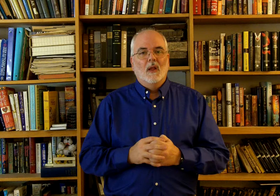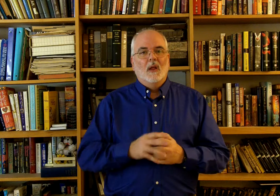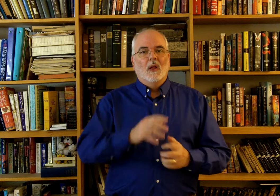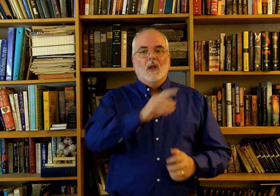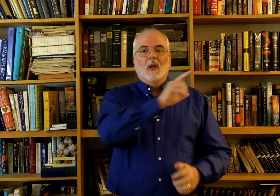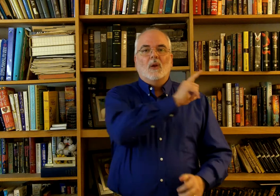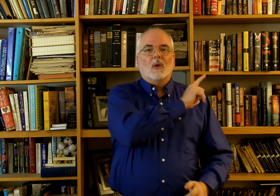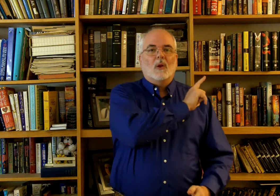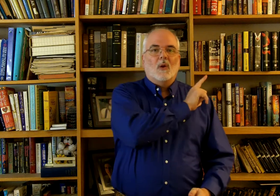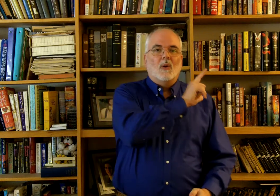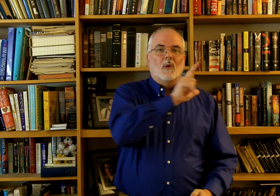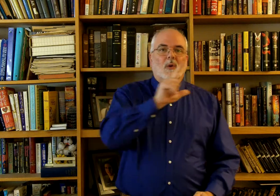Lord,